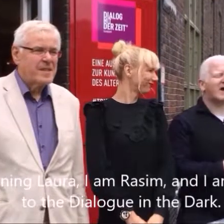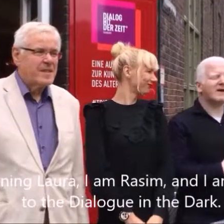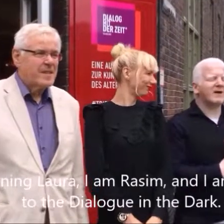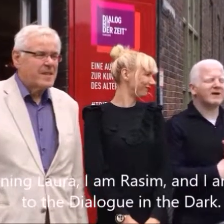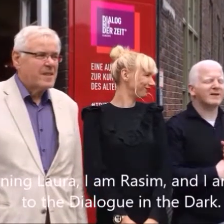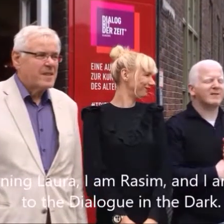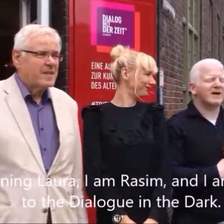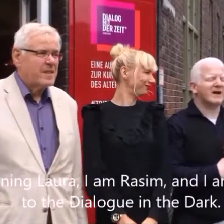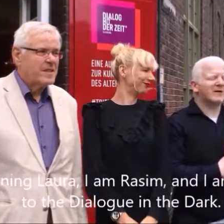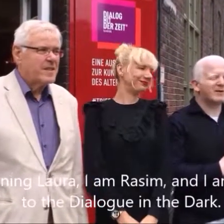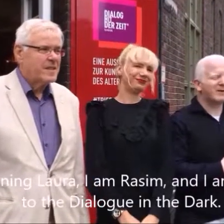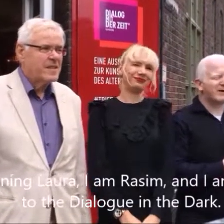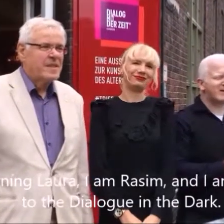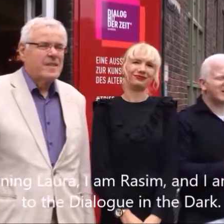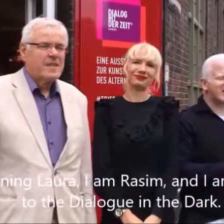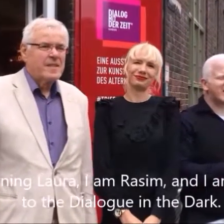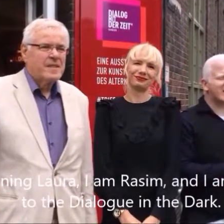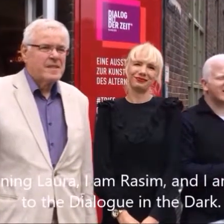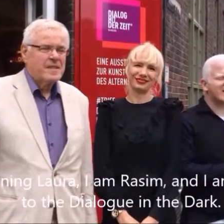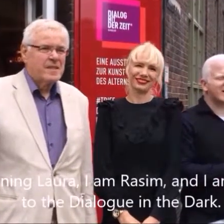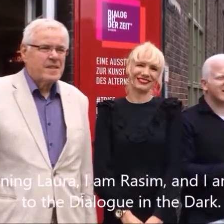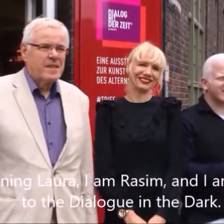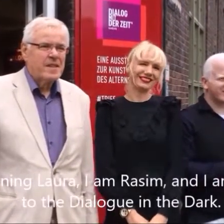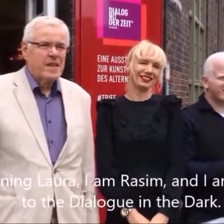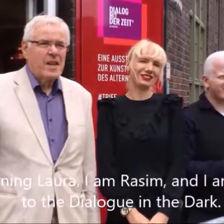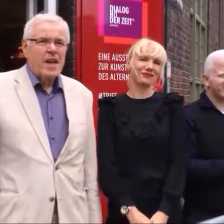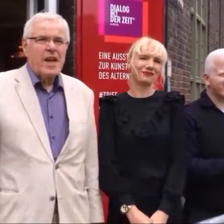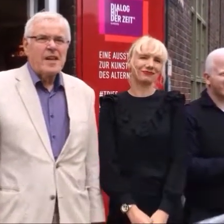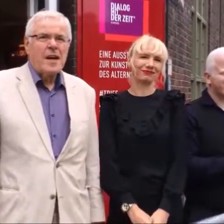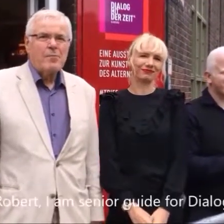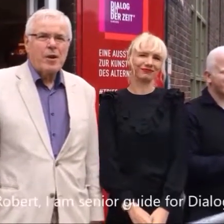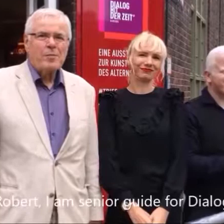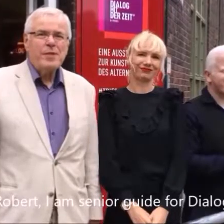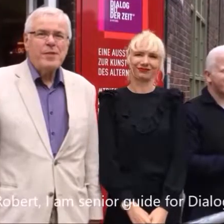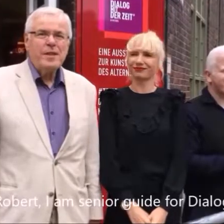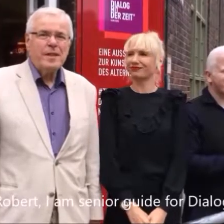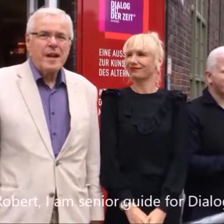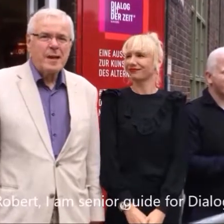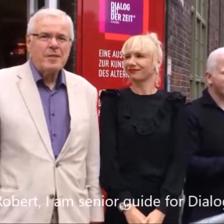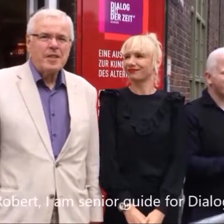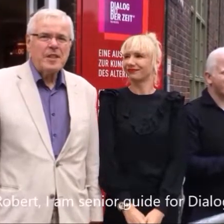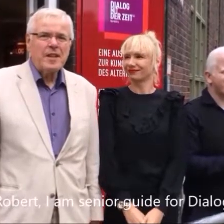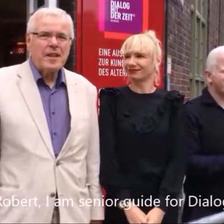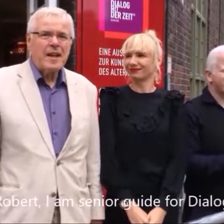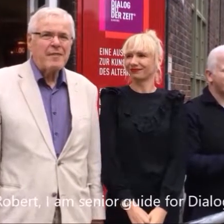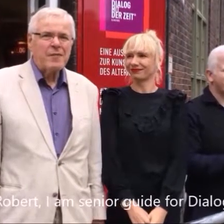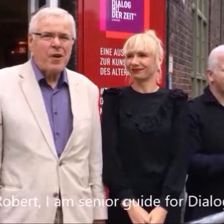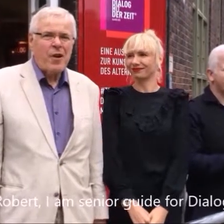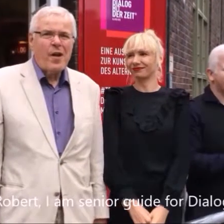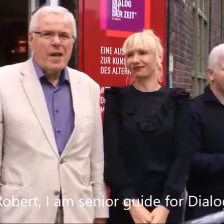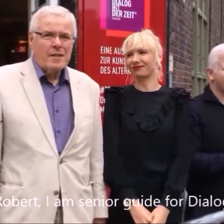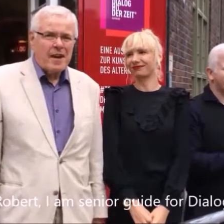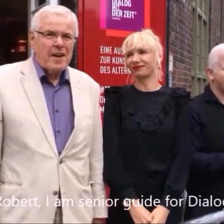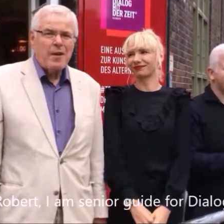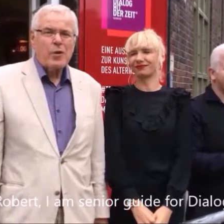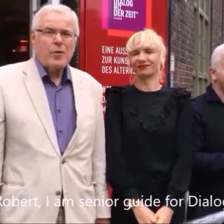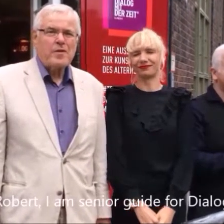I am Rassim and I'm on my way to the Dialogue in the Dark. And I'm Robert, I'm senior guide for Dialogue